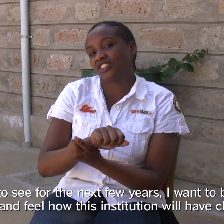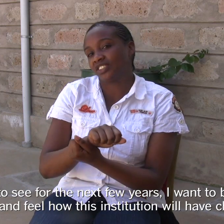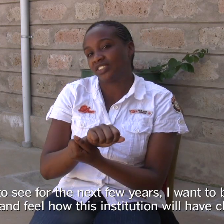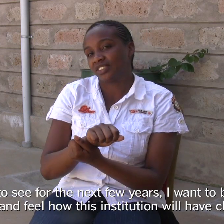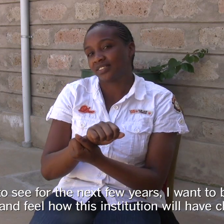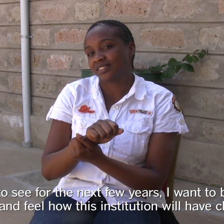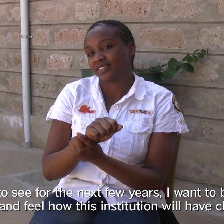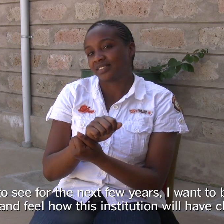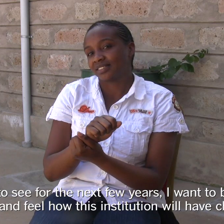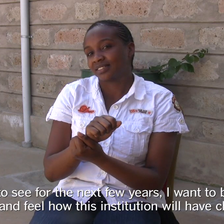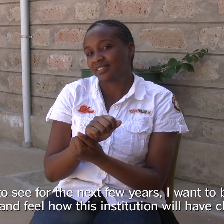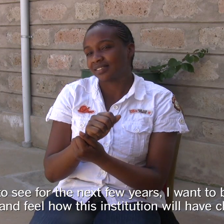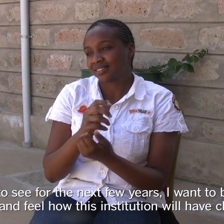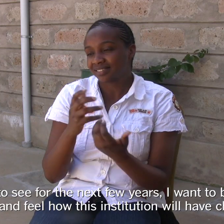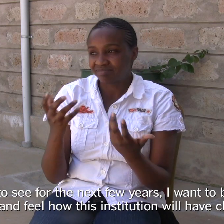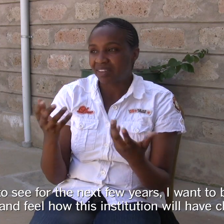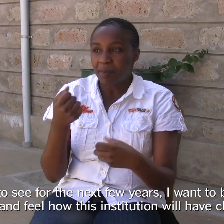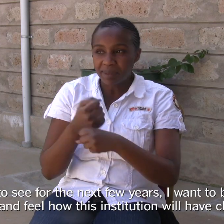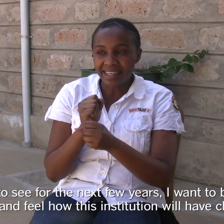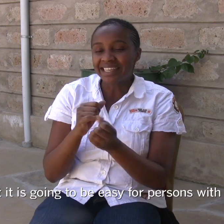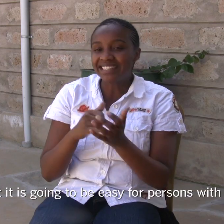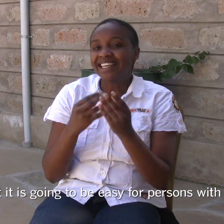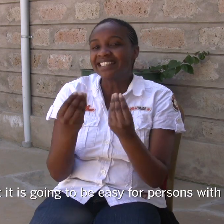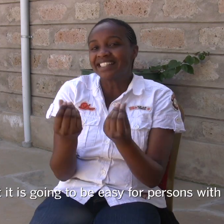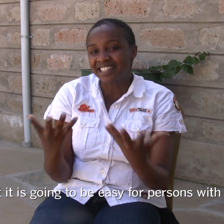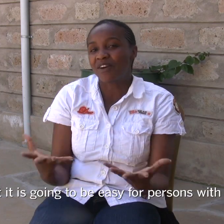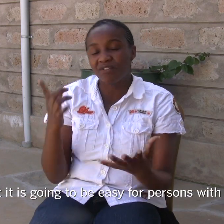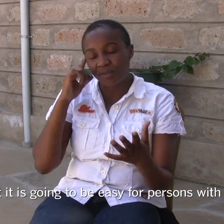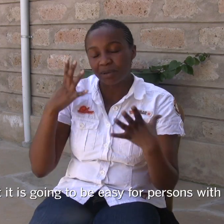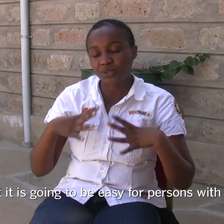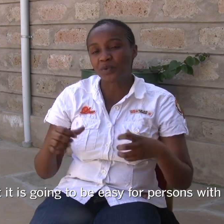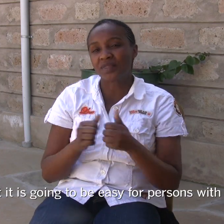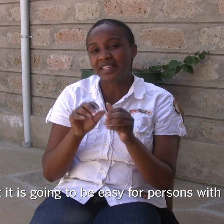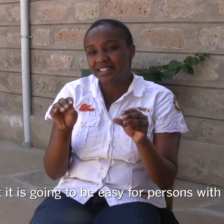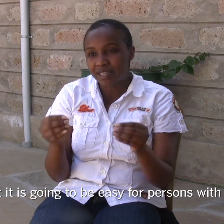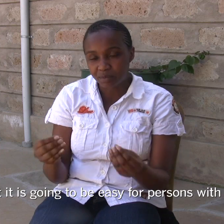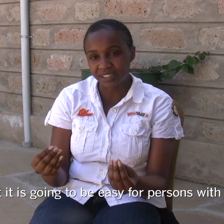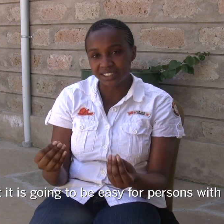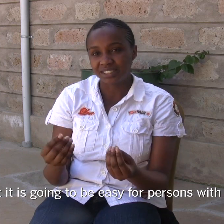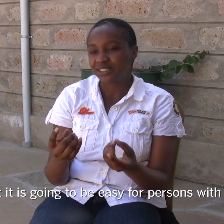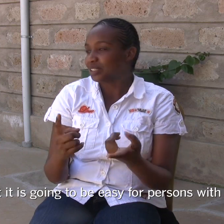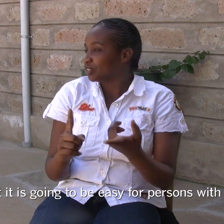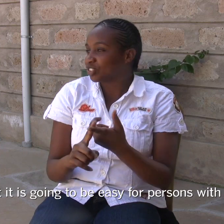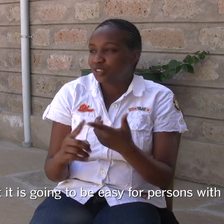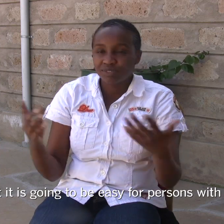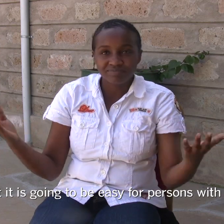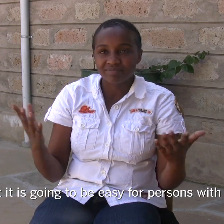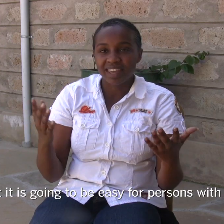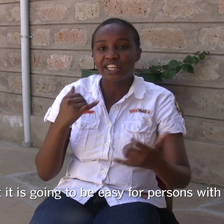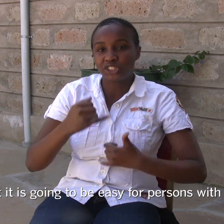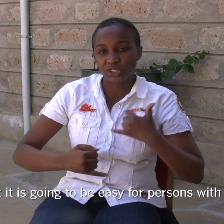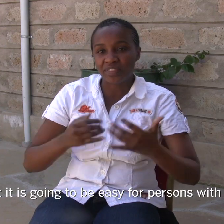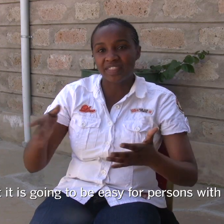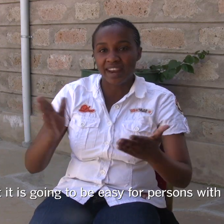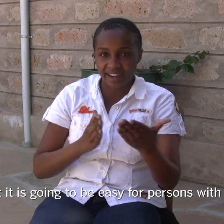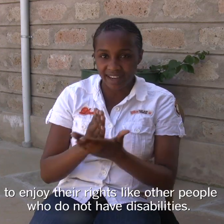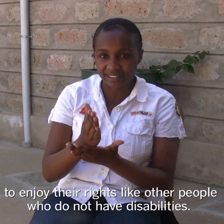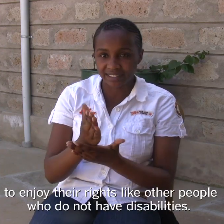feel how the situation will have changed. I hope that it's going to be easy for persons with disabilities to enjoy